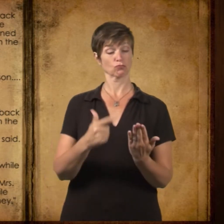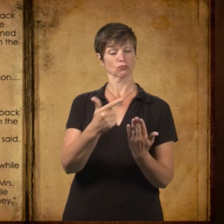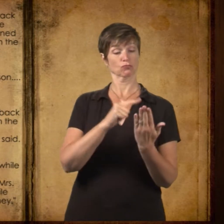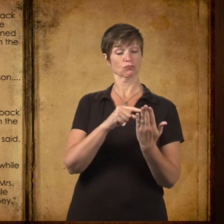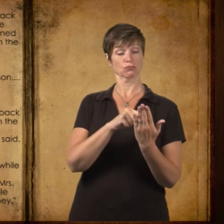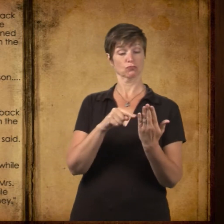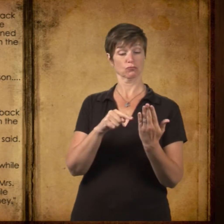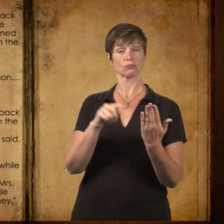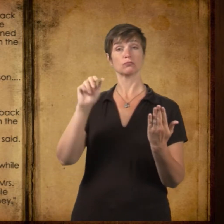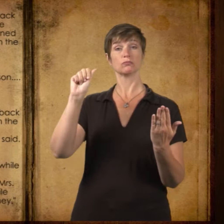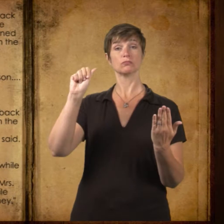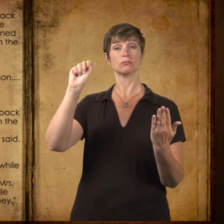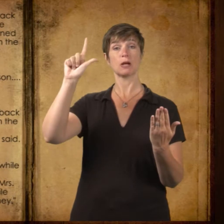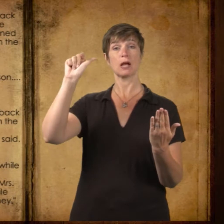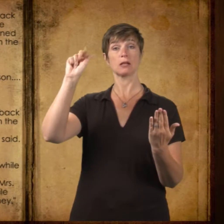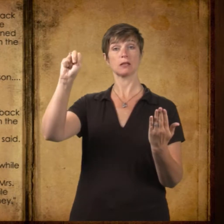Allen, Mr. Summers said.